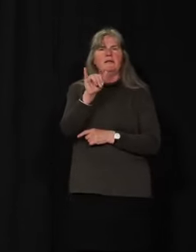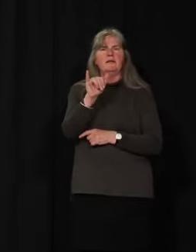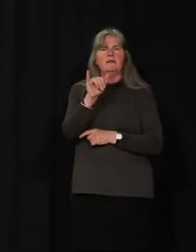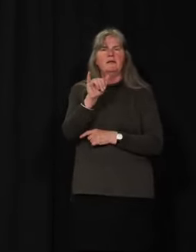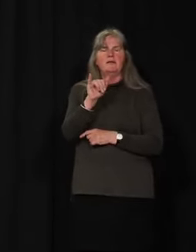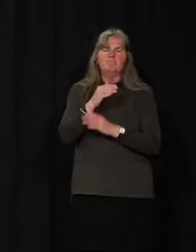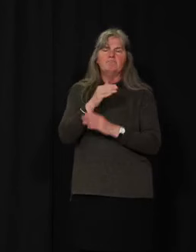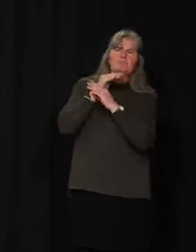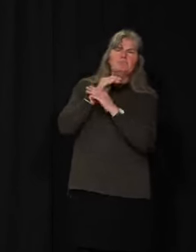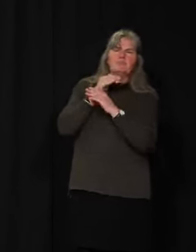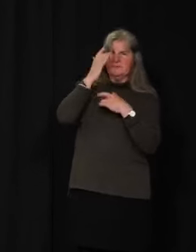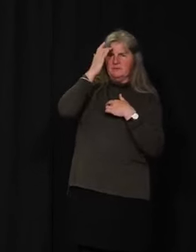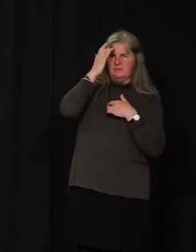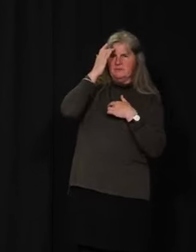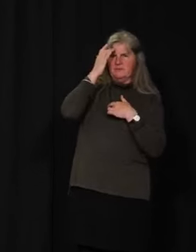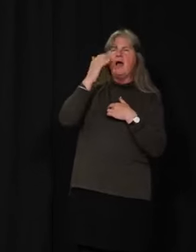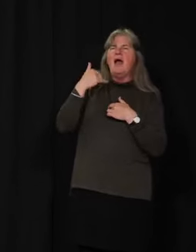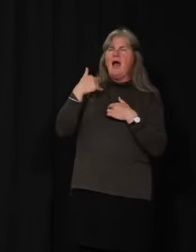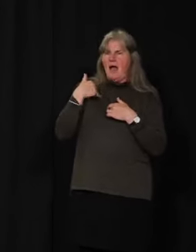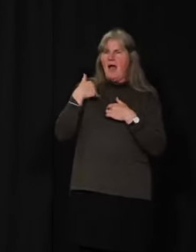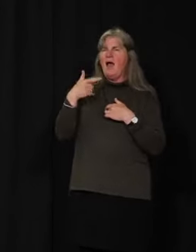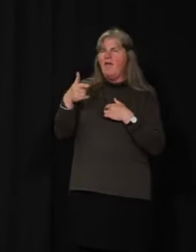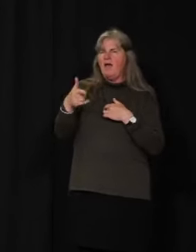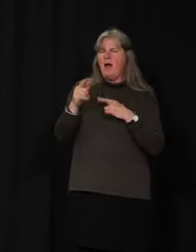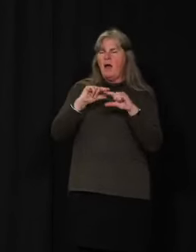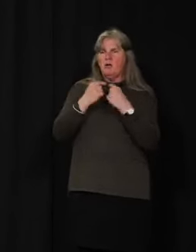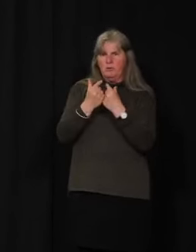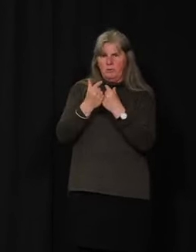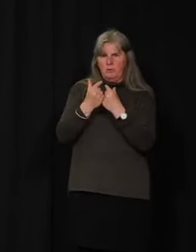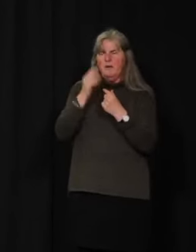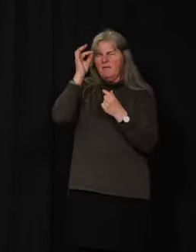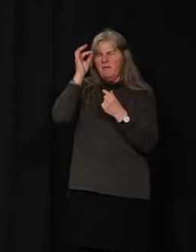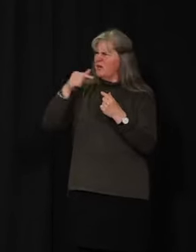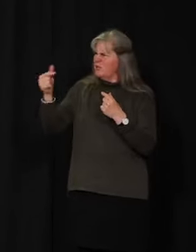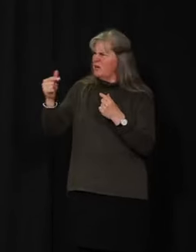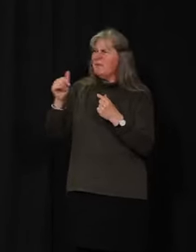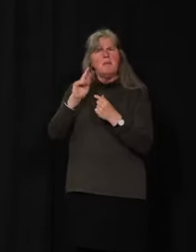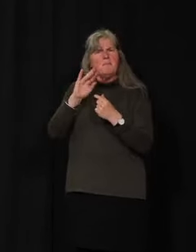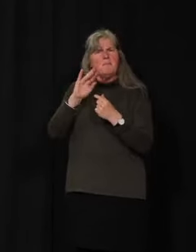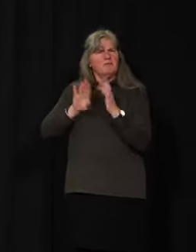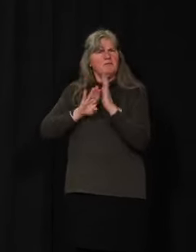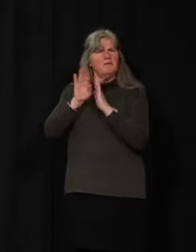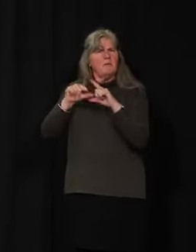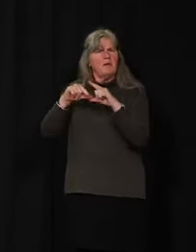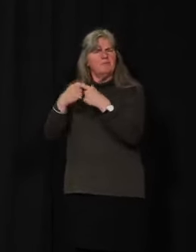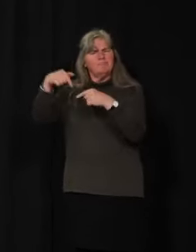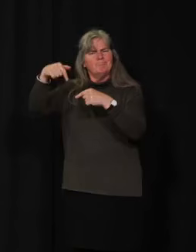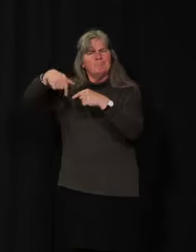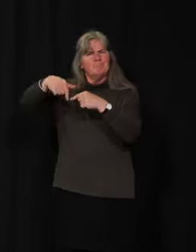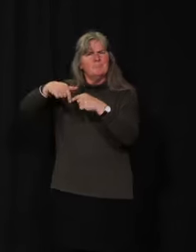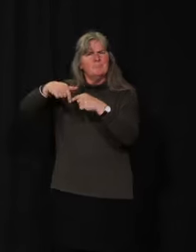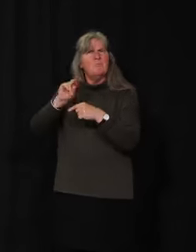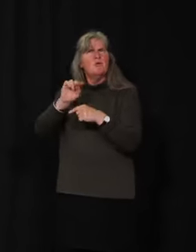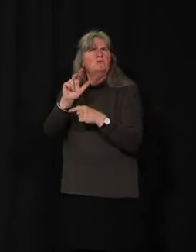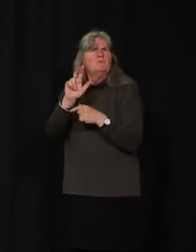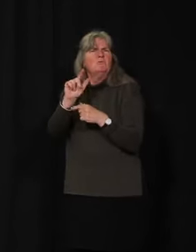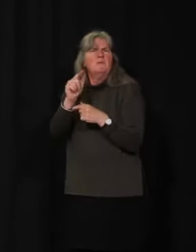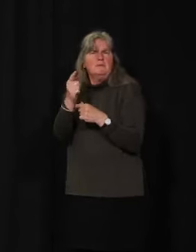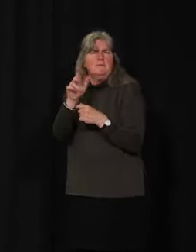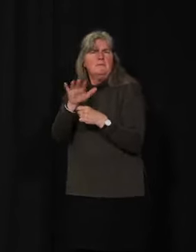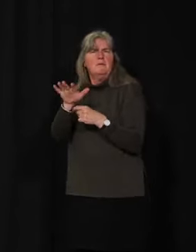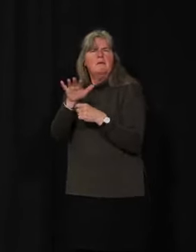there's an immunity task force that was initiated from the Prime Minister, I believe, in April 23rd, or around there.